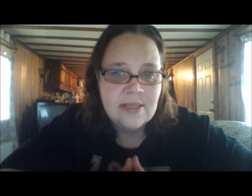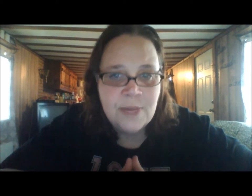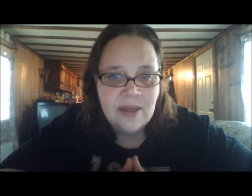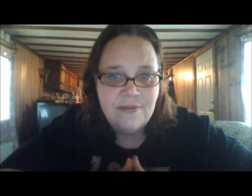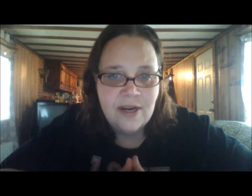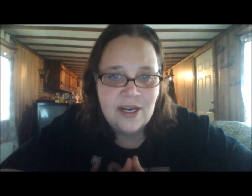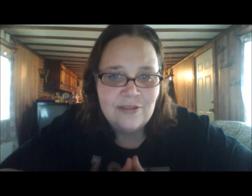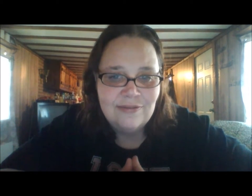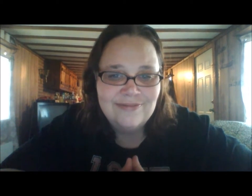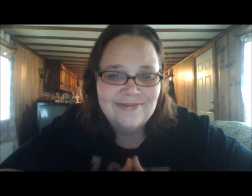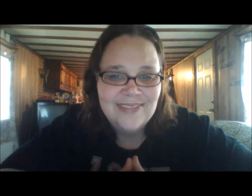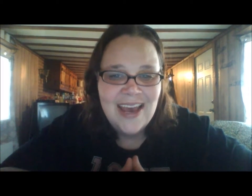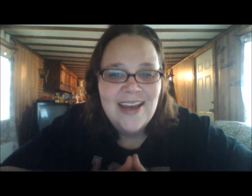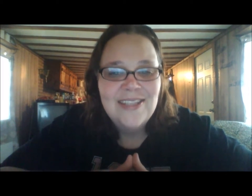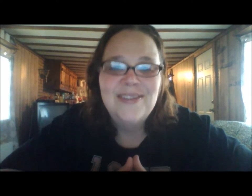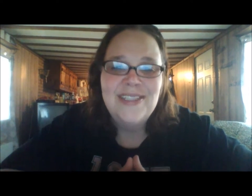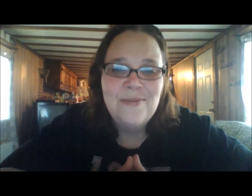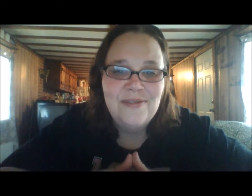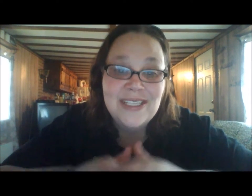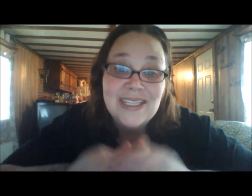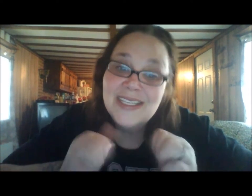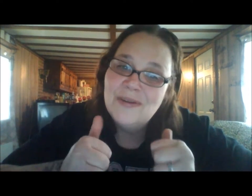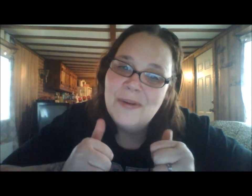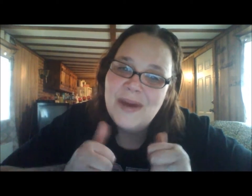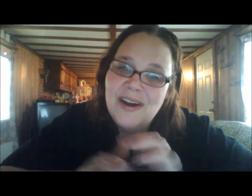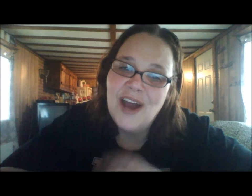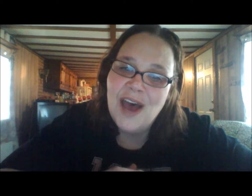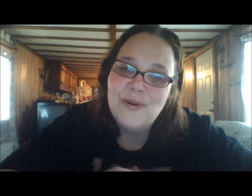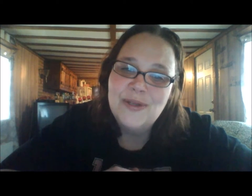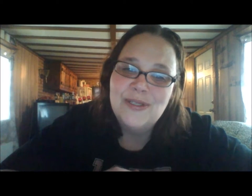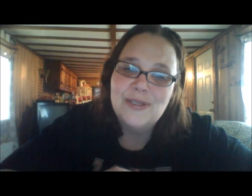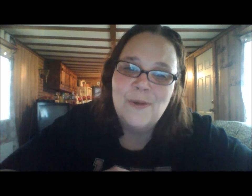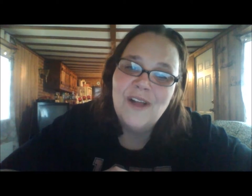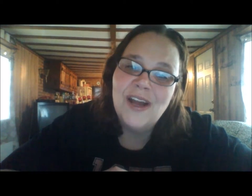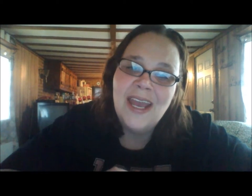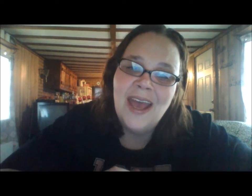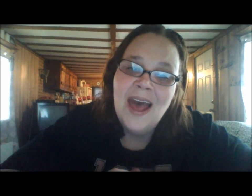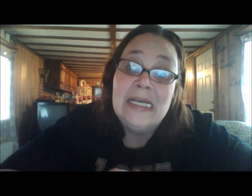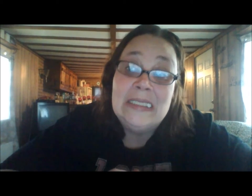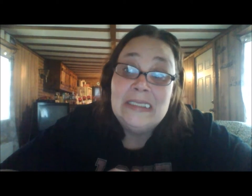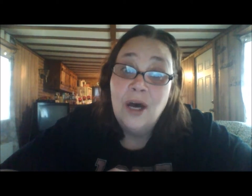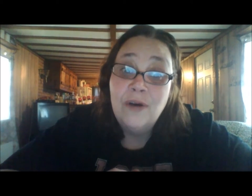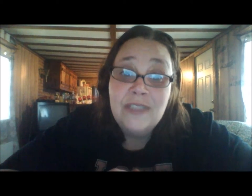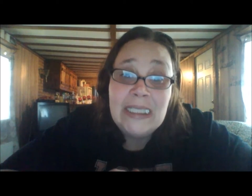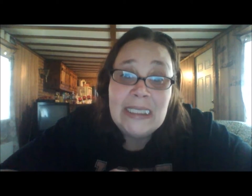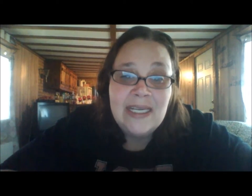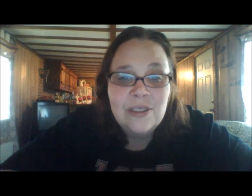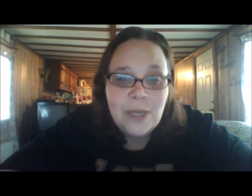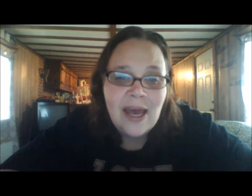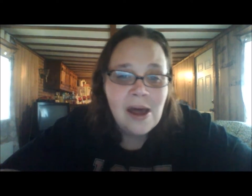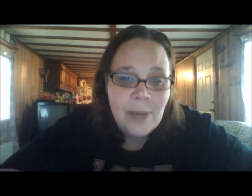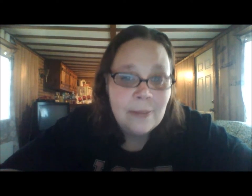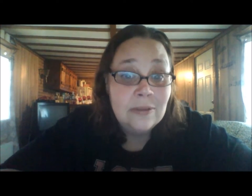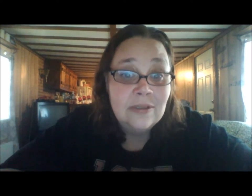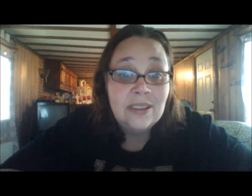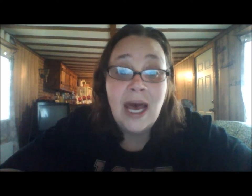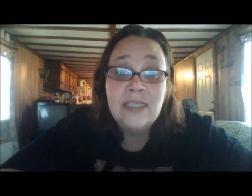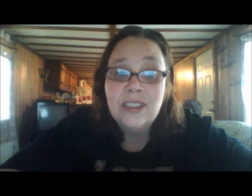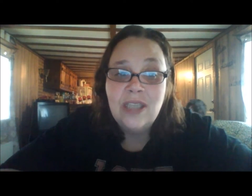that's my life for now. So until my voice looks a little bit better, I will do some more vlogging. Hopefully next week I'll be able to actually